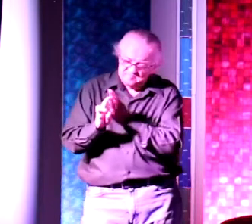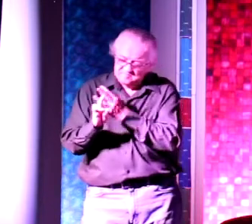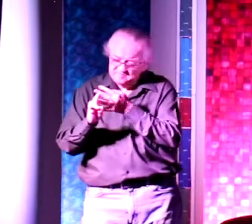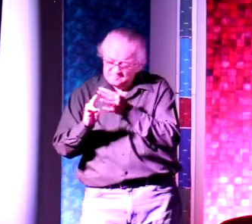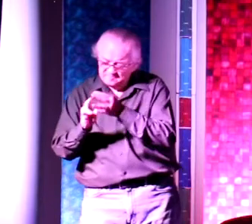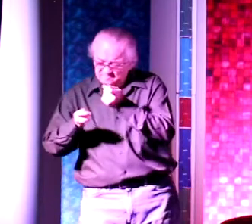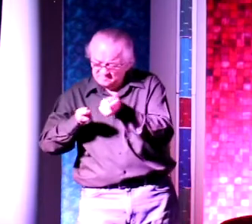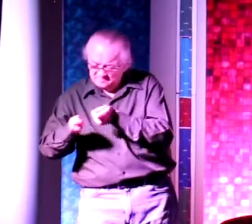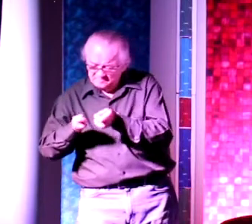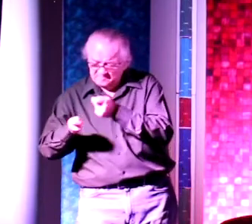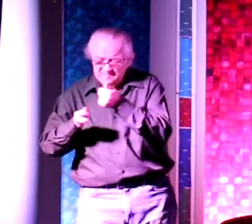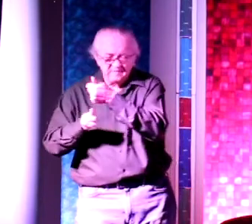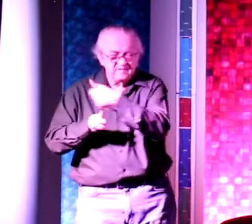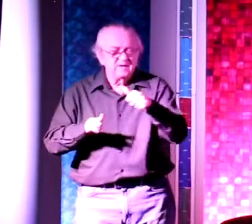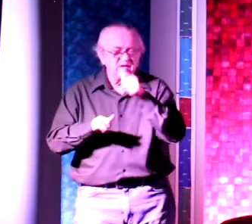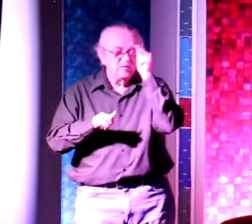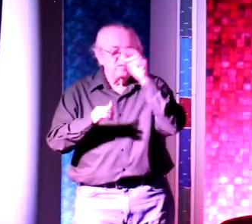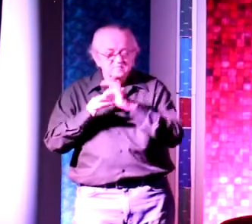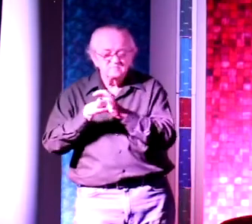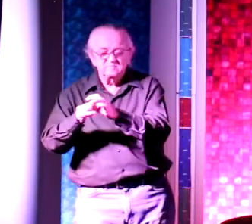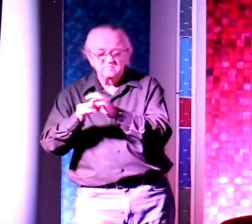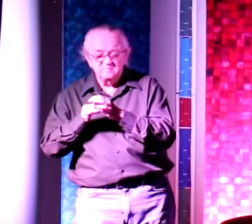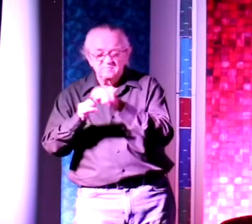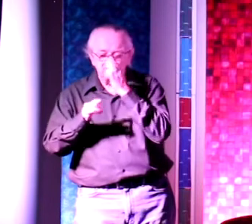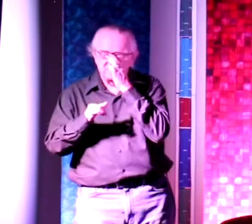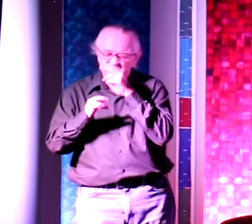Cruiser and what a great big horse that horse was.